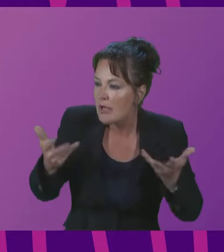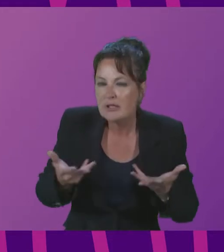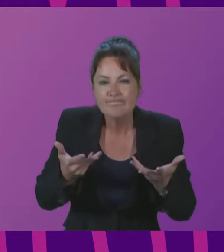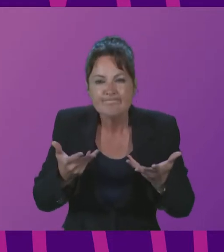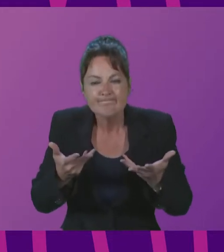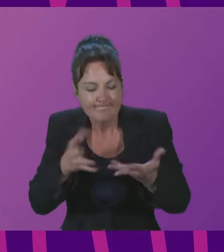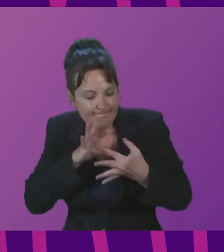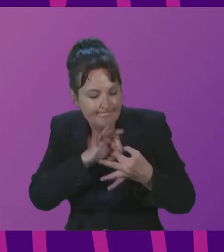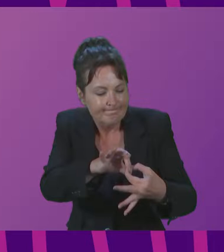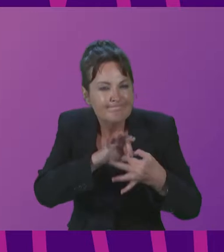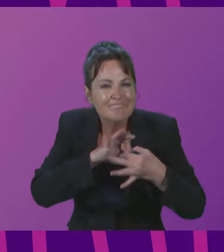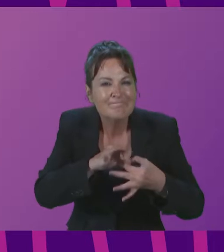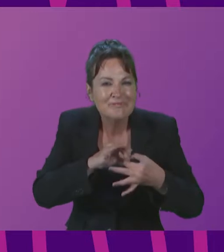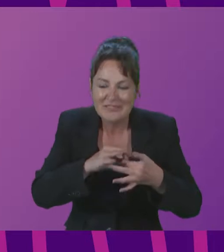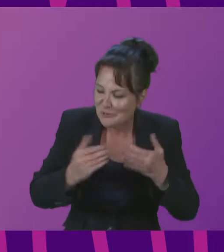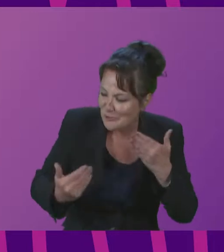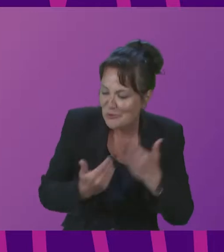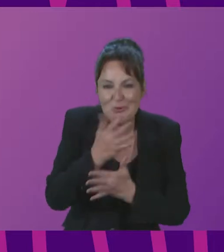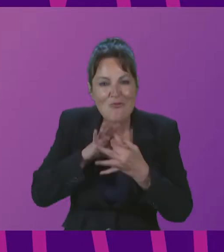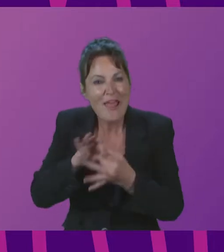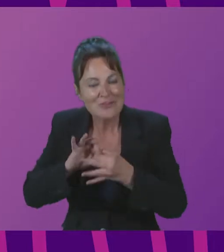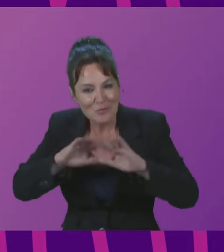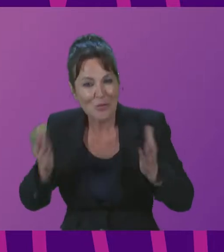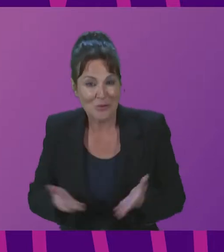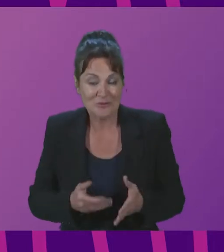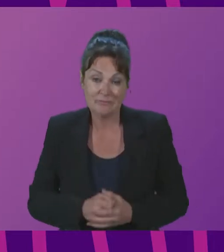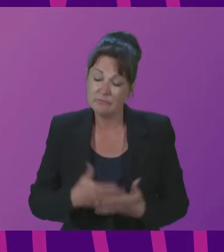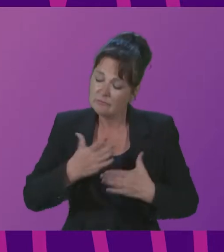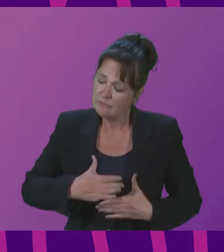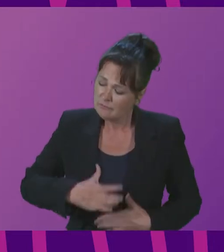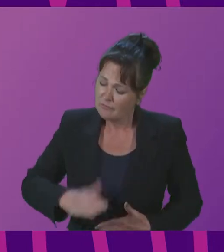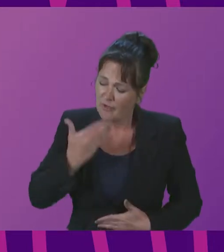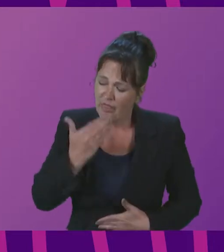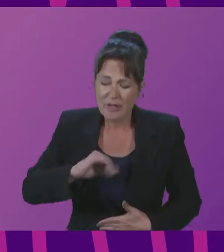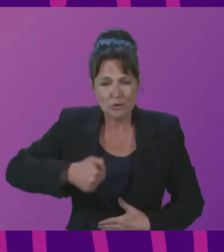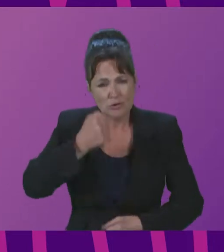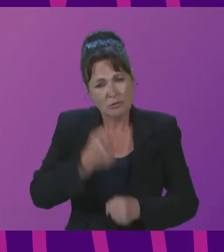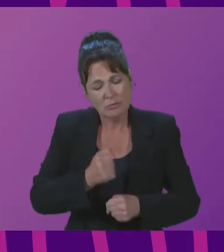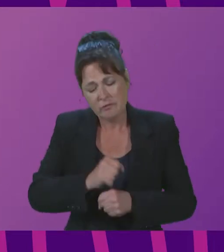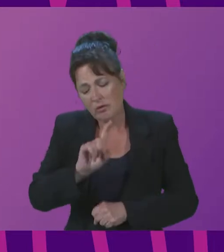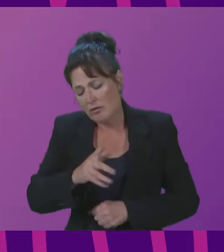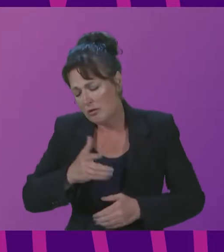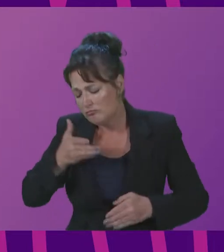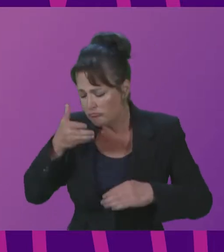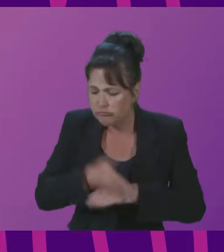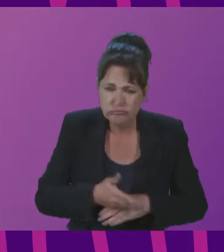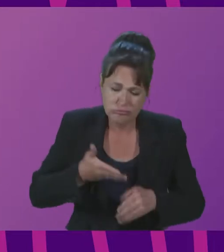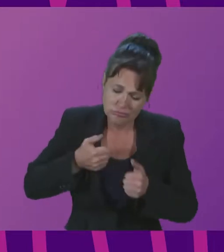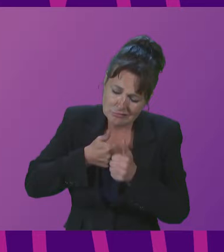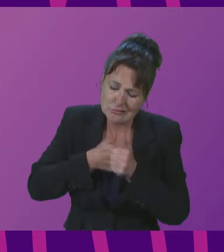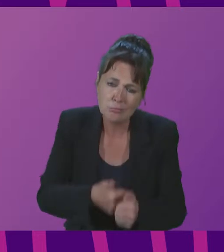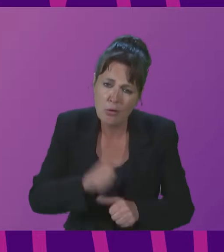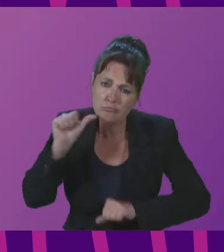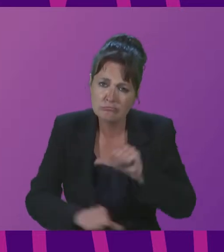connections with the whole world I want to thank the Scottish government for their steadfast and ambitious support